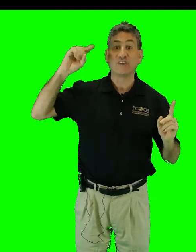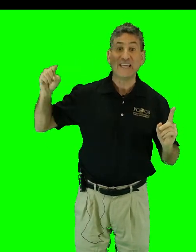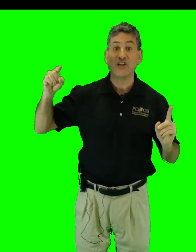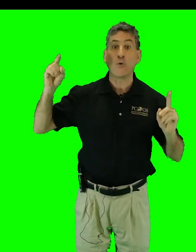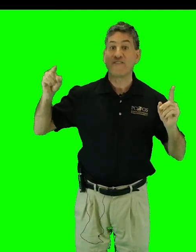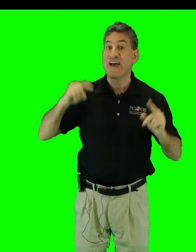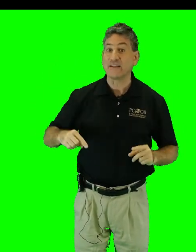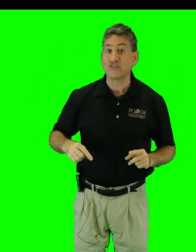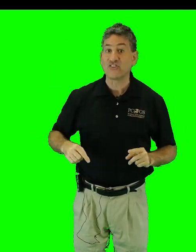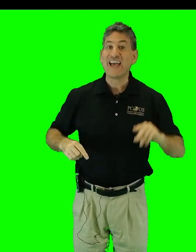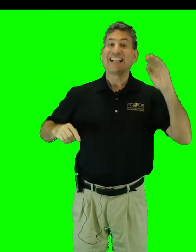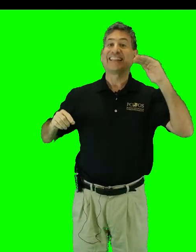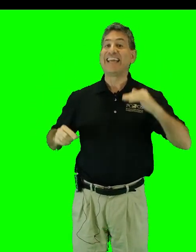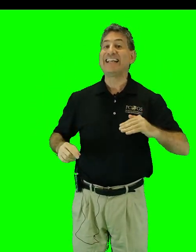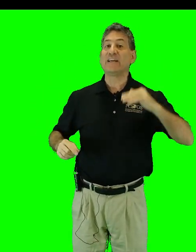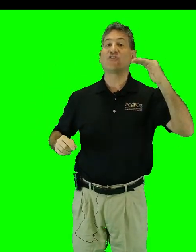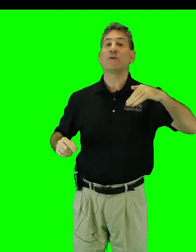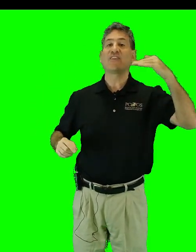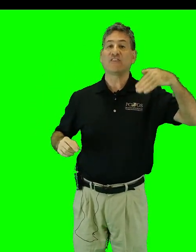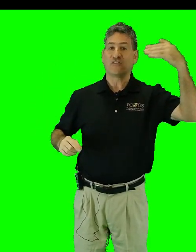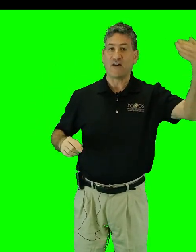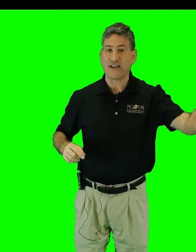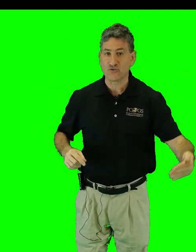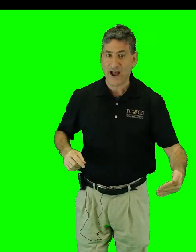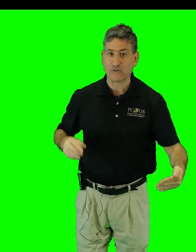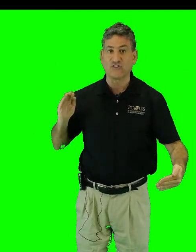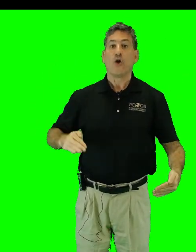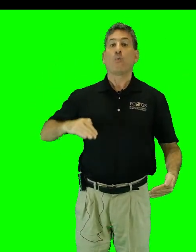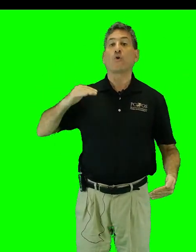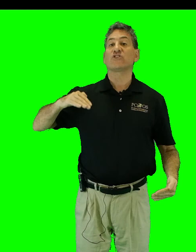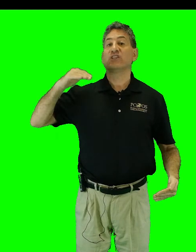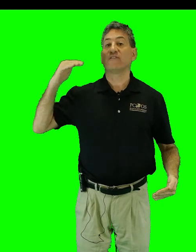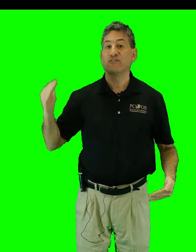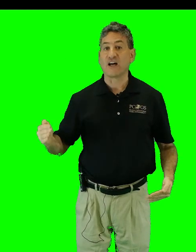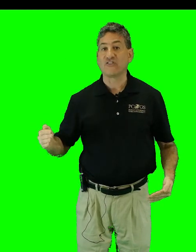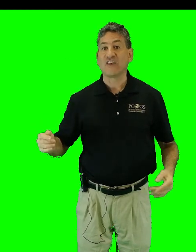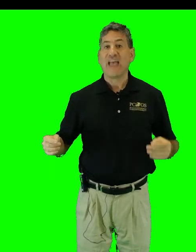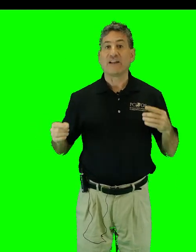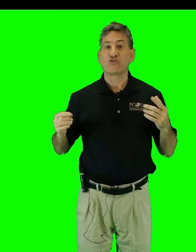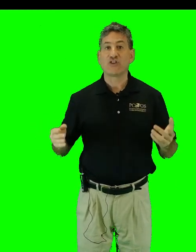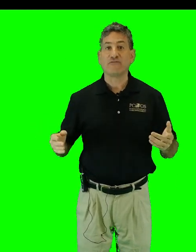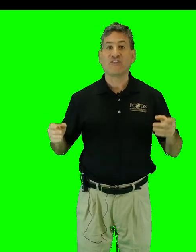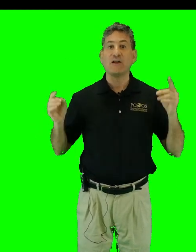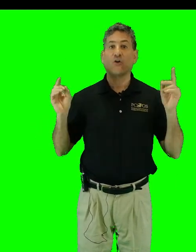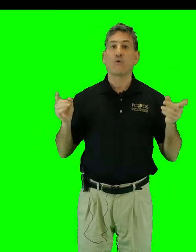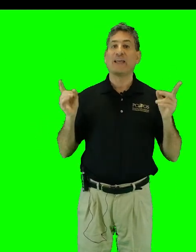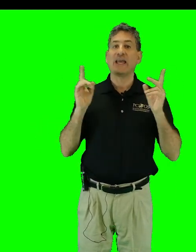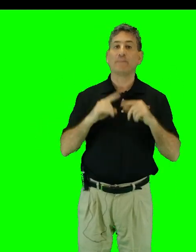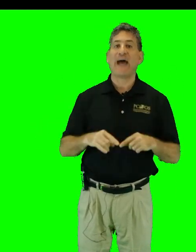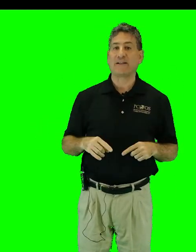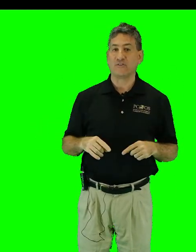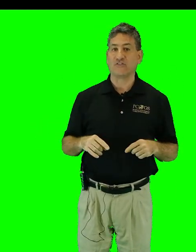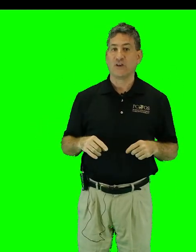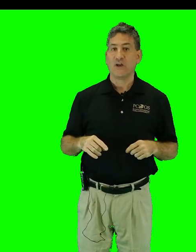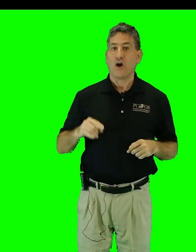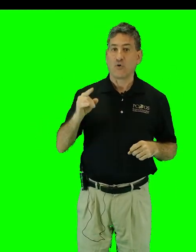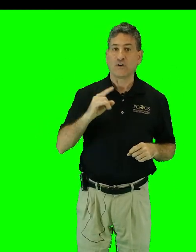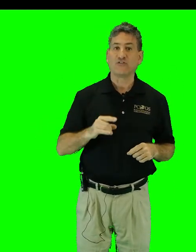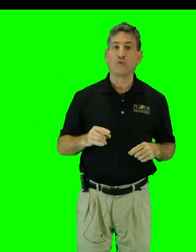Nino events, leading to intensifying droughts, worsening floods, and shifting hurricane patterns, according to a